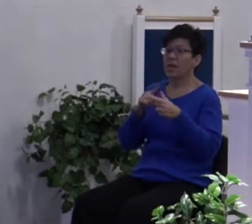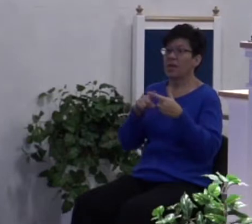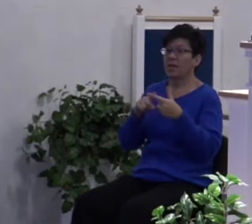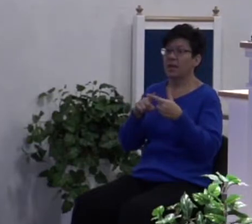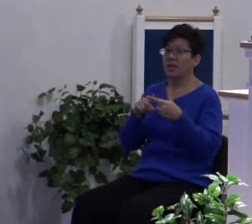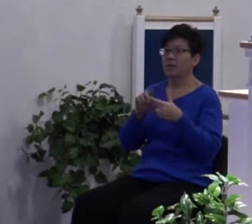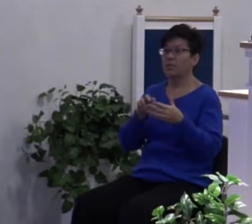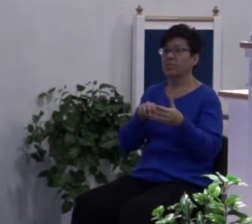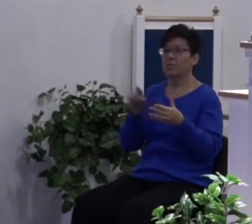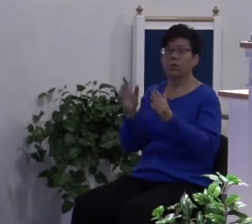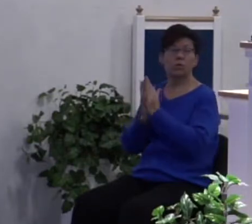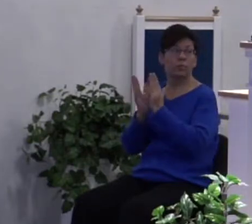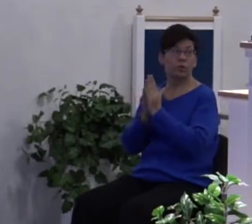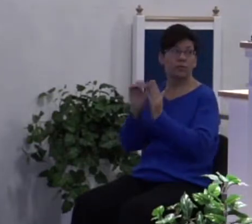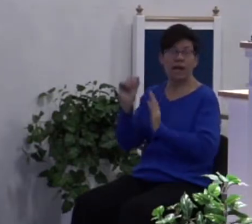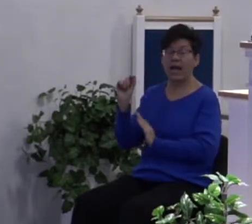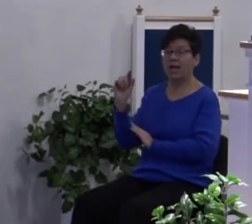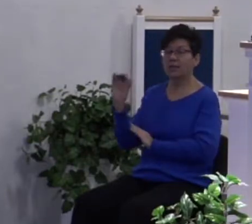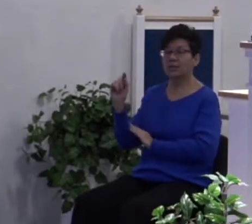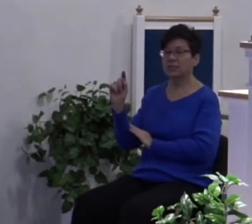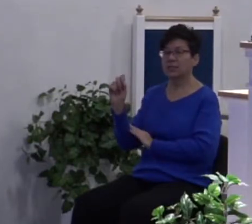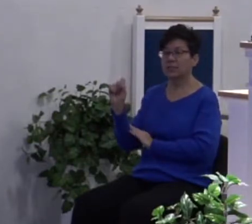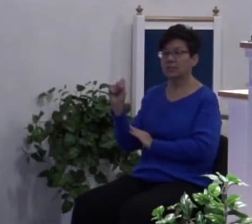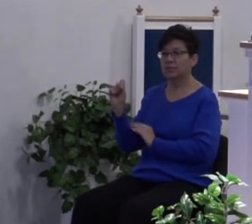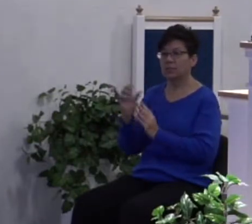book of Acts, chapter number 13.